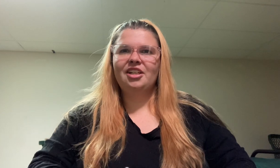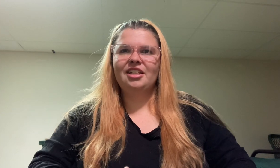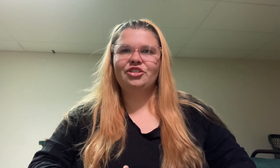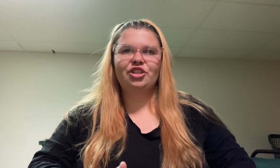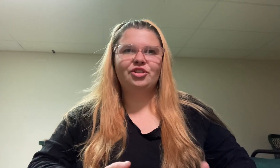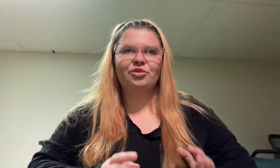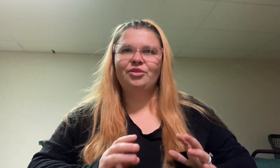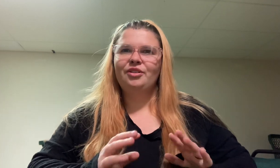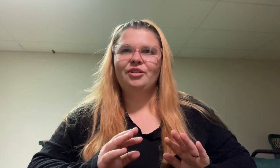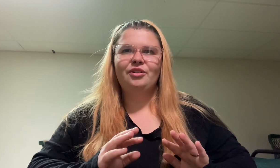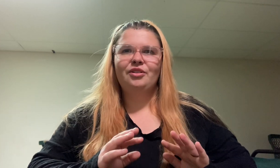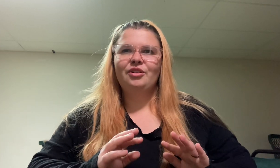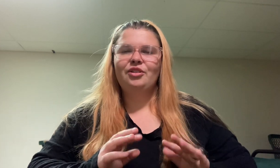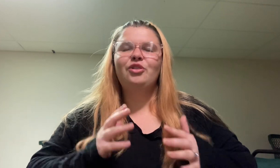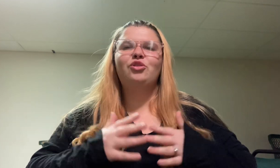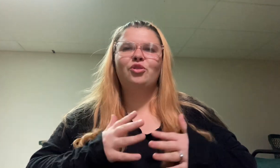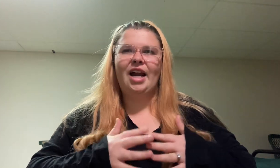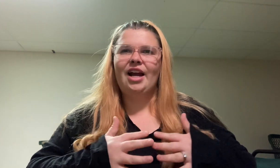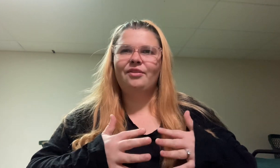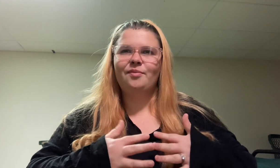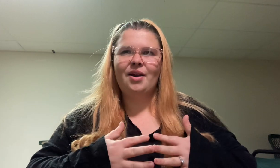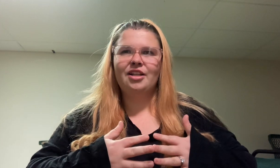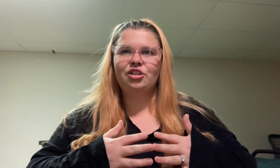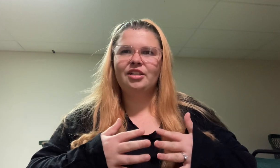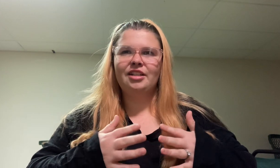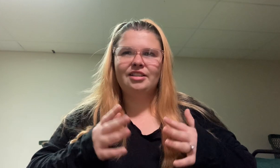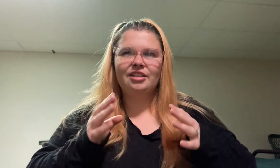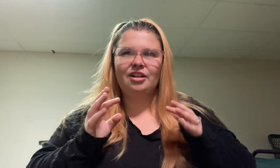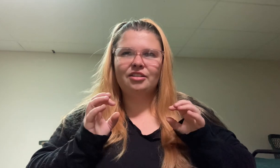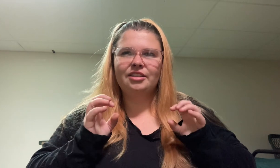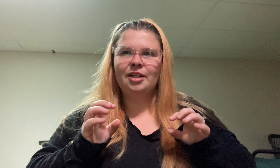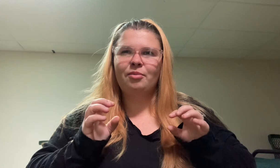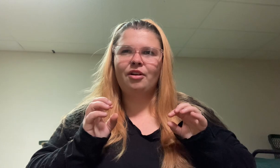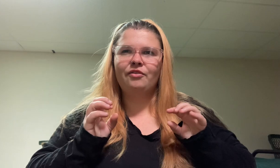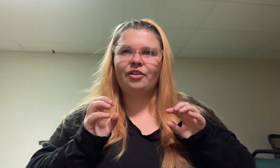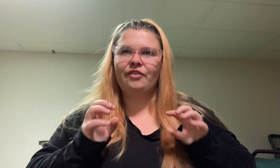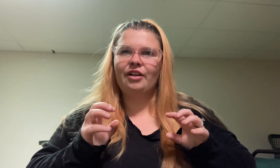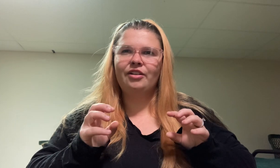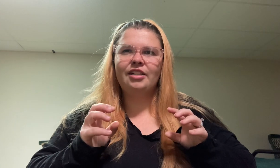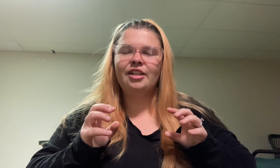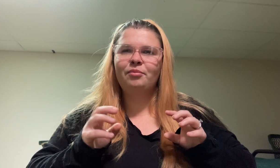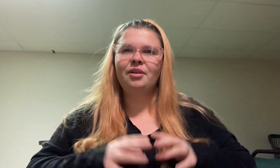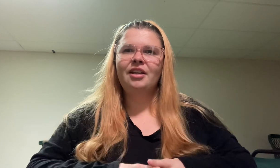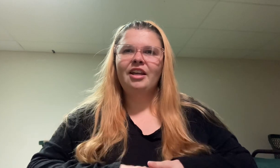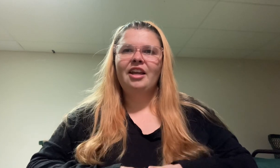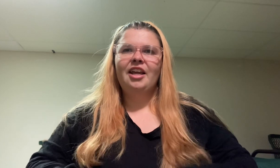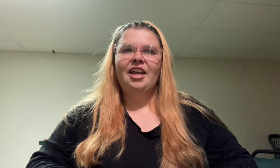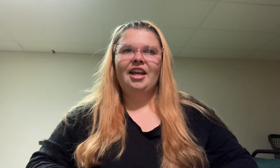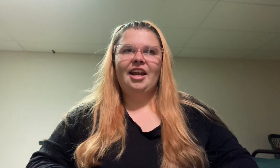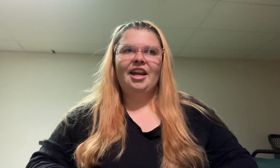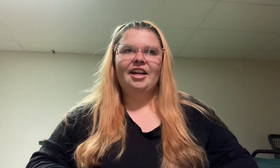is just, you do have magic and it's on tip of your fingertip and